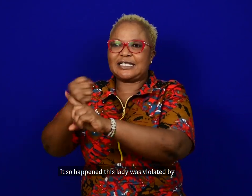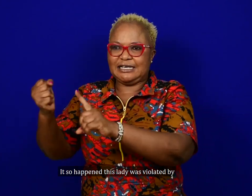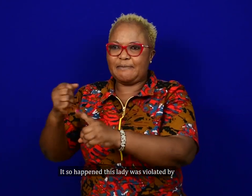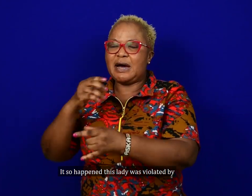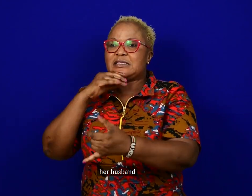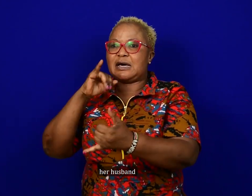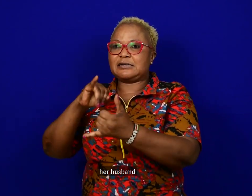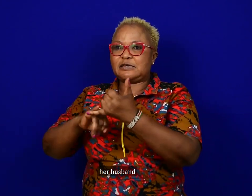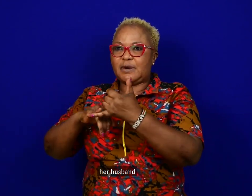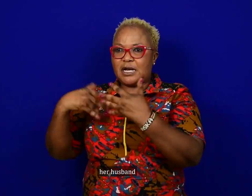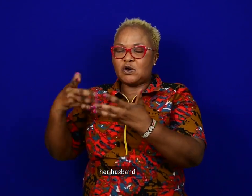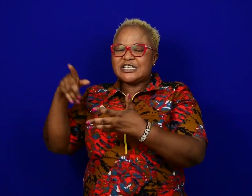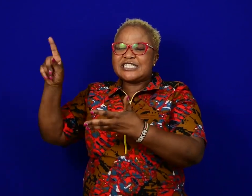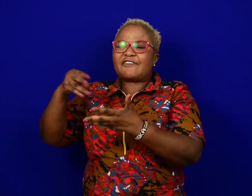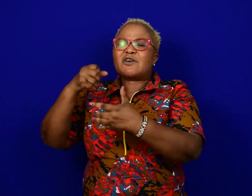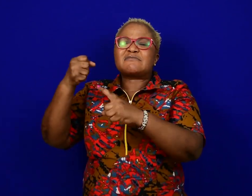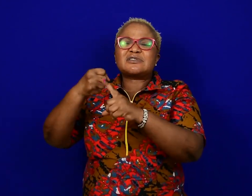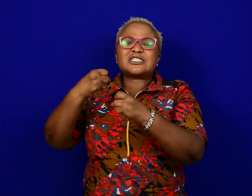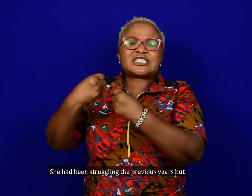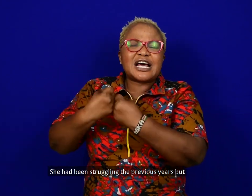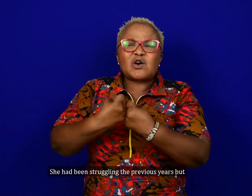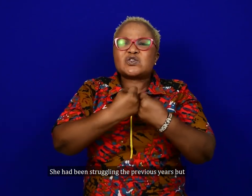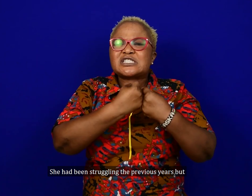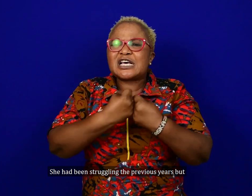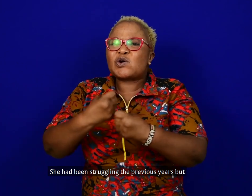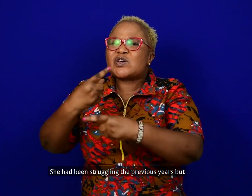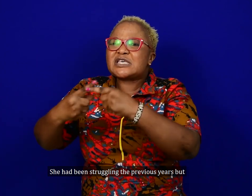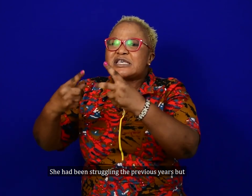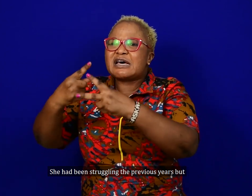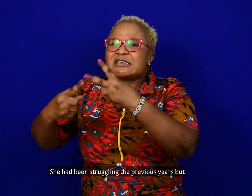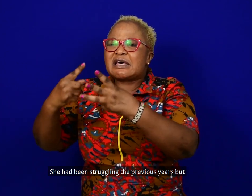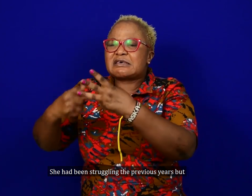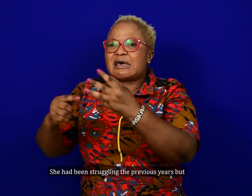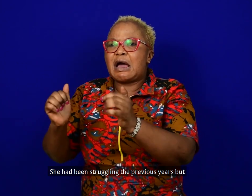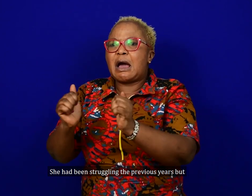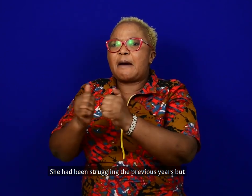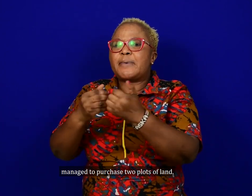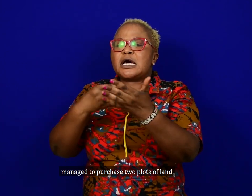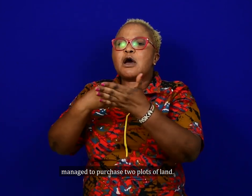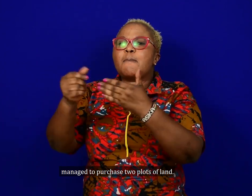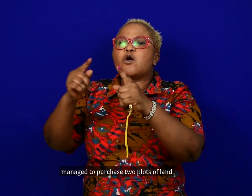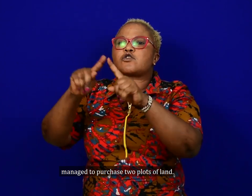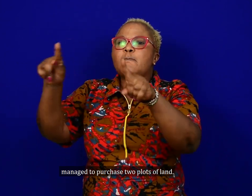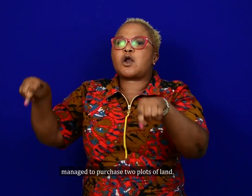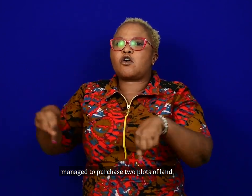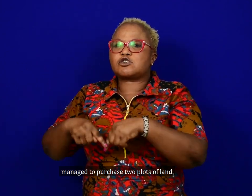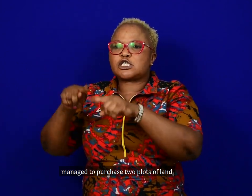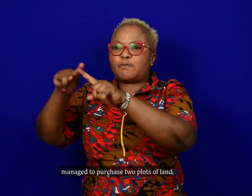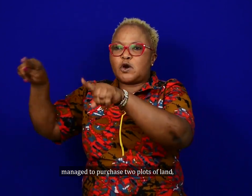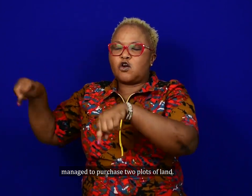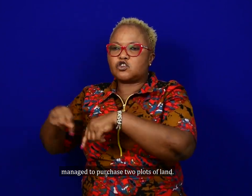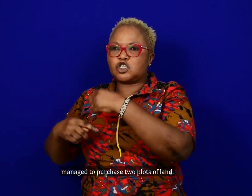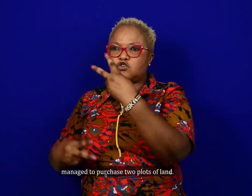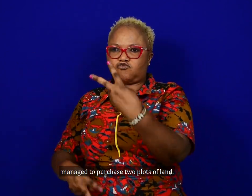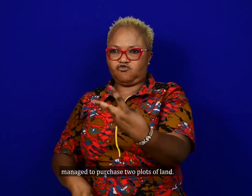violated by her husband. She has been struggling the previous years, but somehow managed to purchase two plots of land.